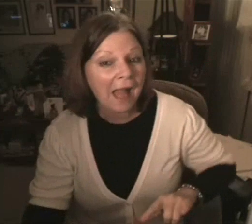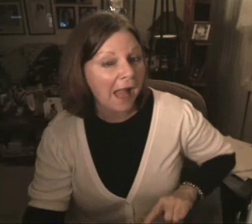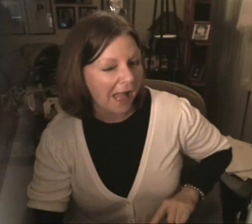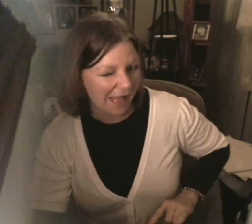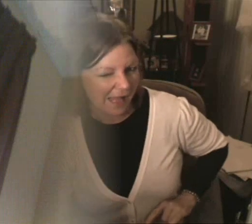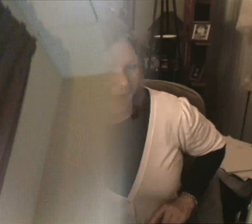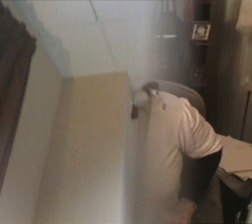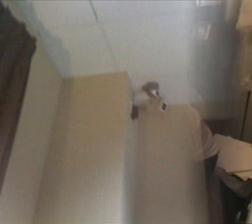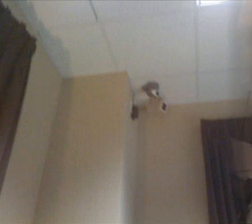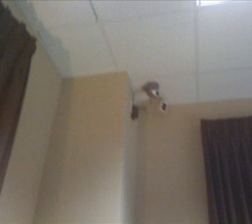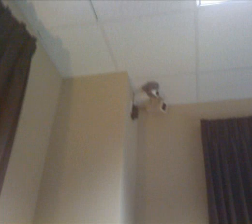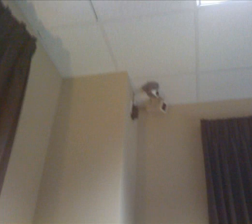the King of Pop molested his son...